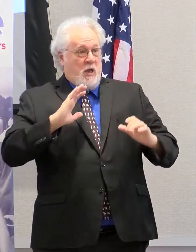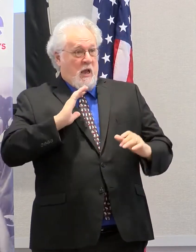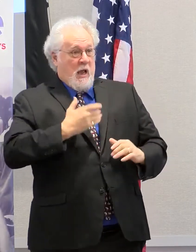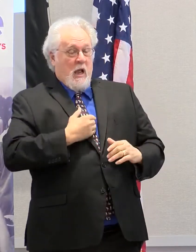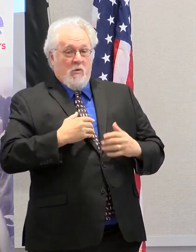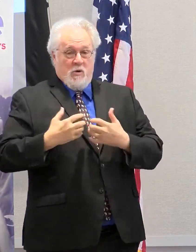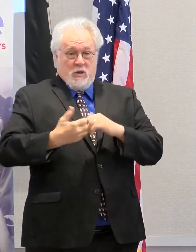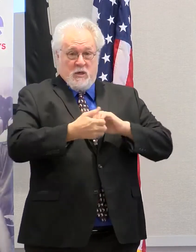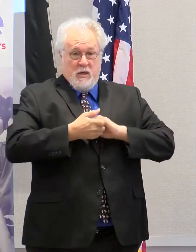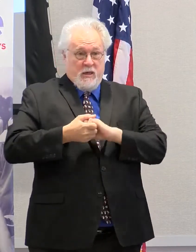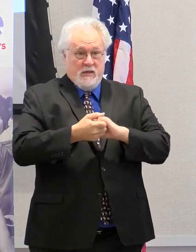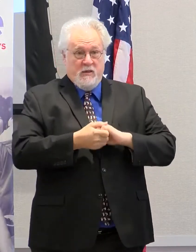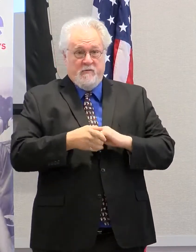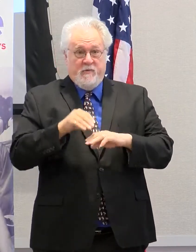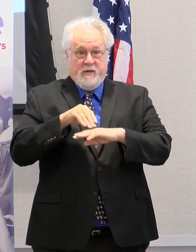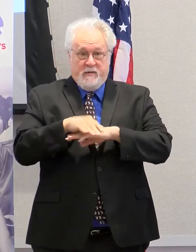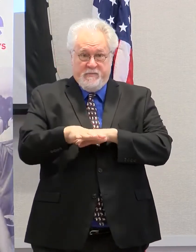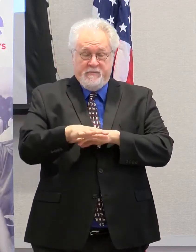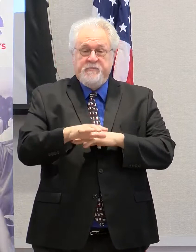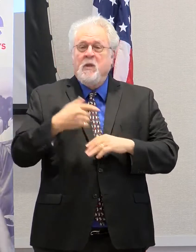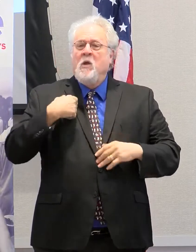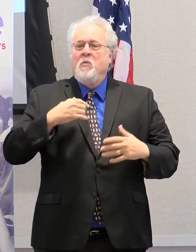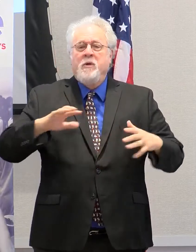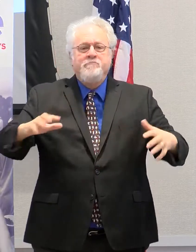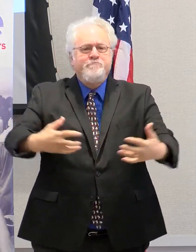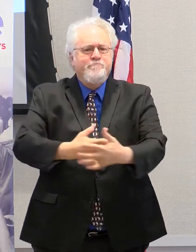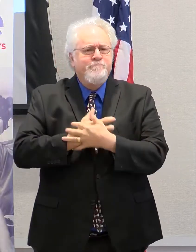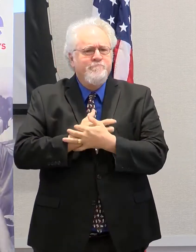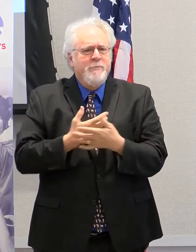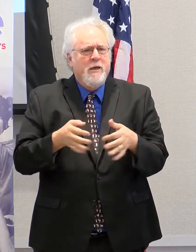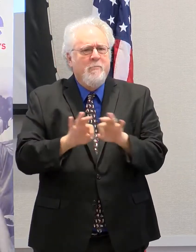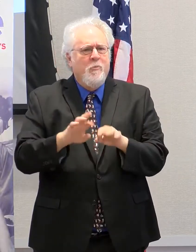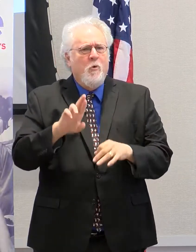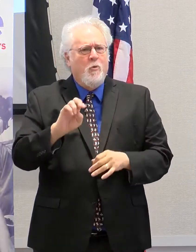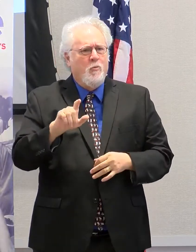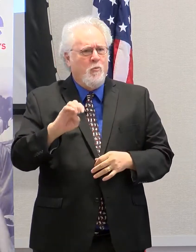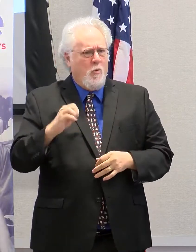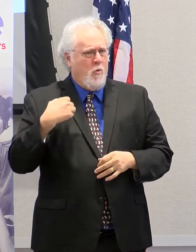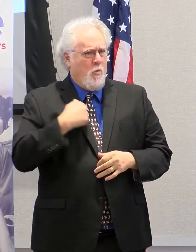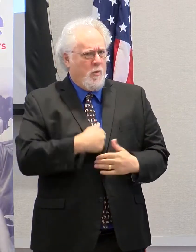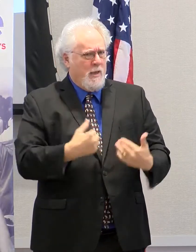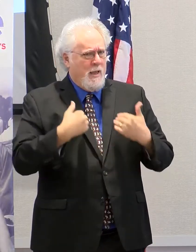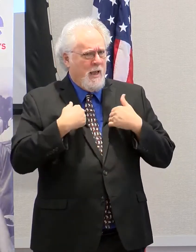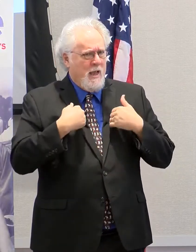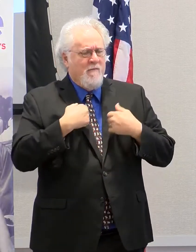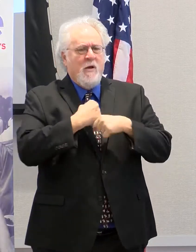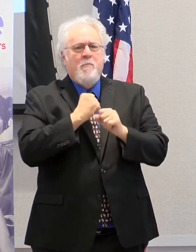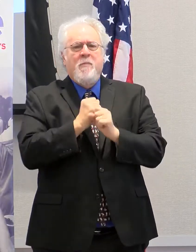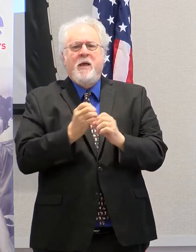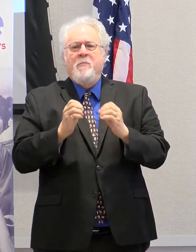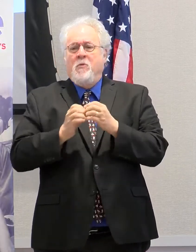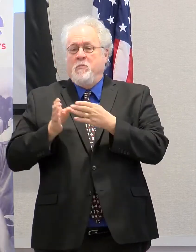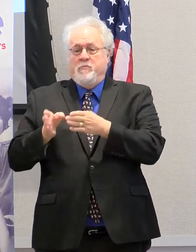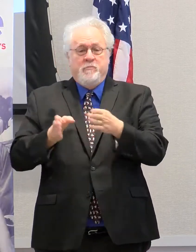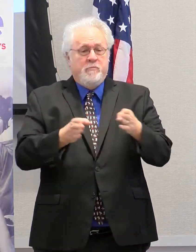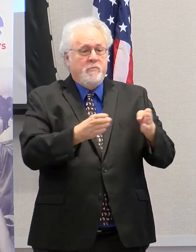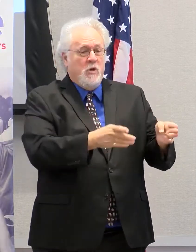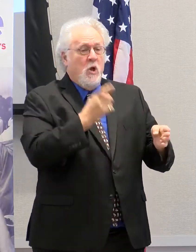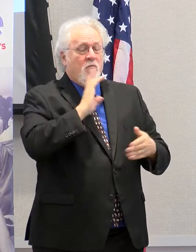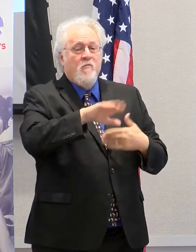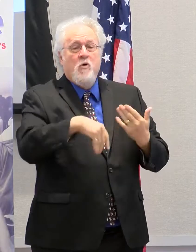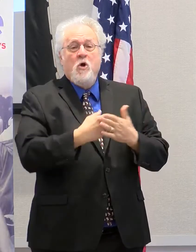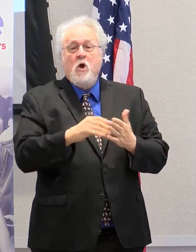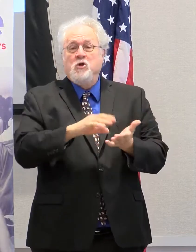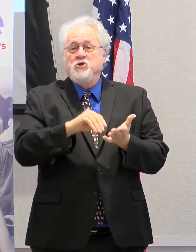collective impact. We embrace the important role we play in creating more pathways for all students